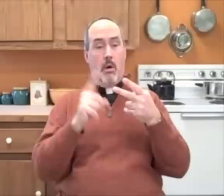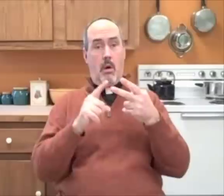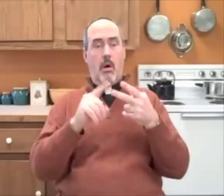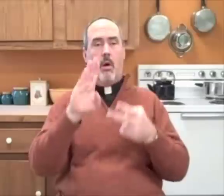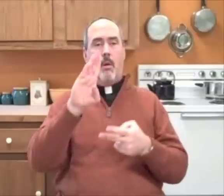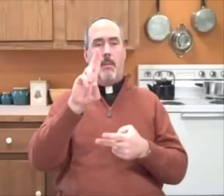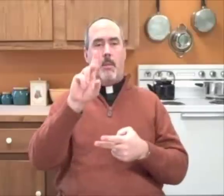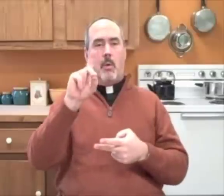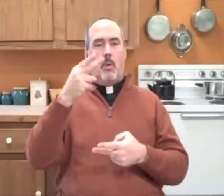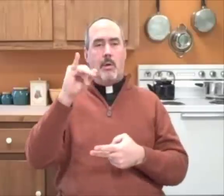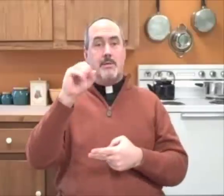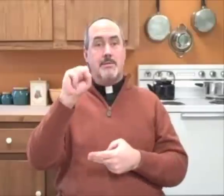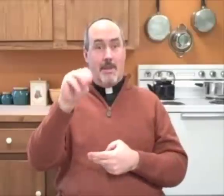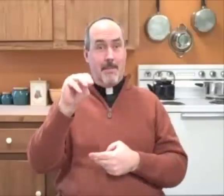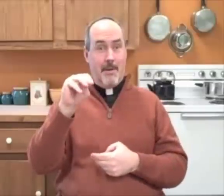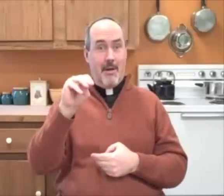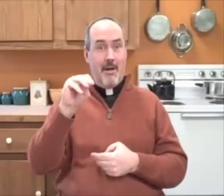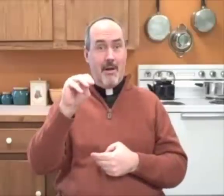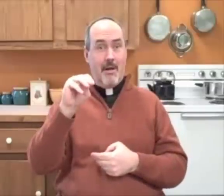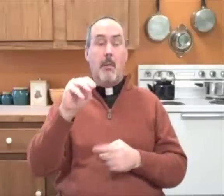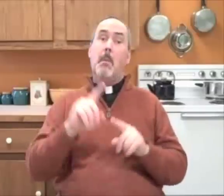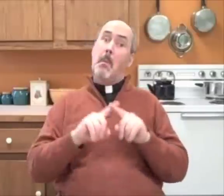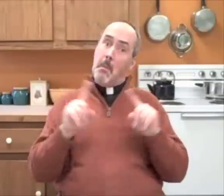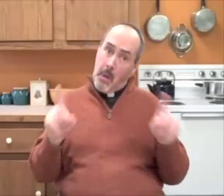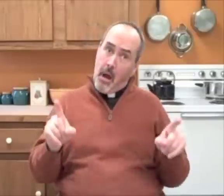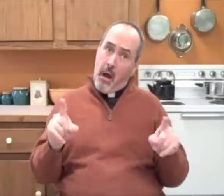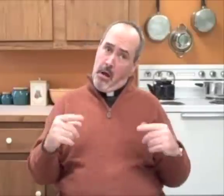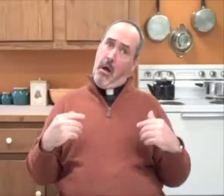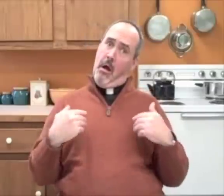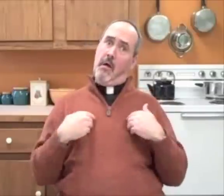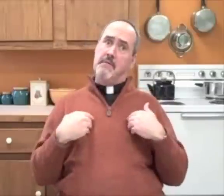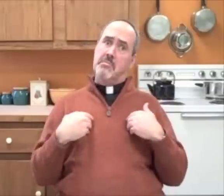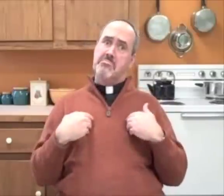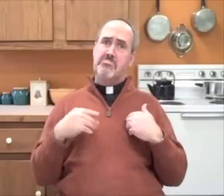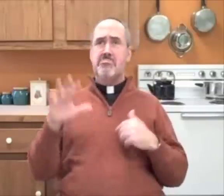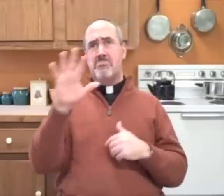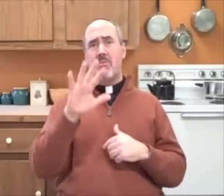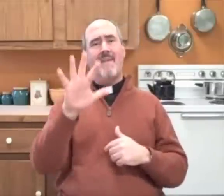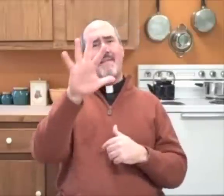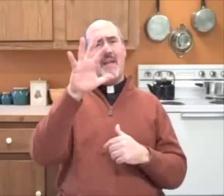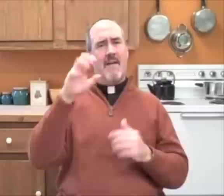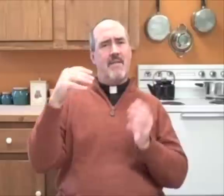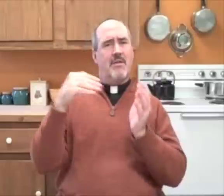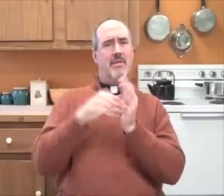However, in Japan there are approximately 500,000 Catholics.